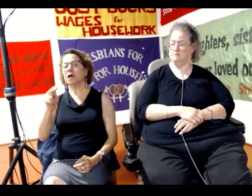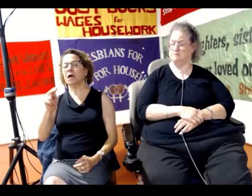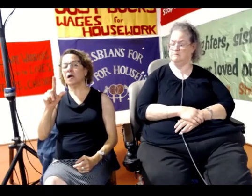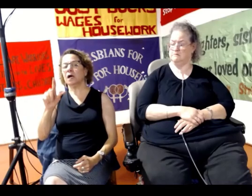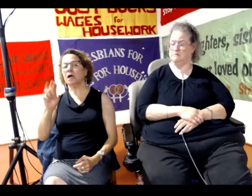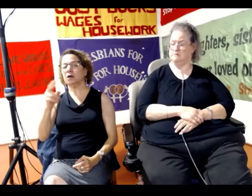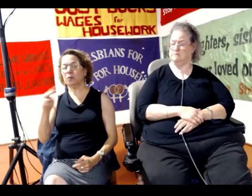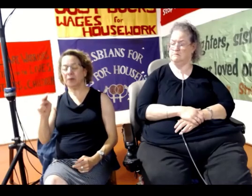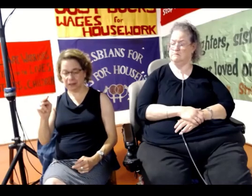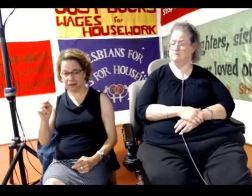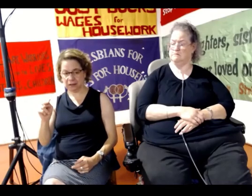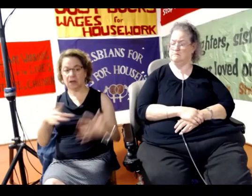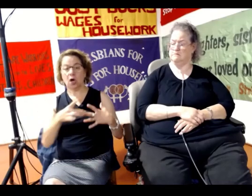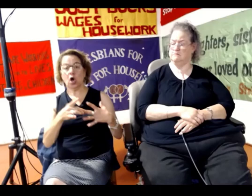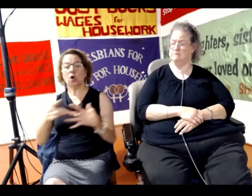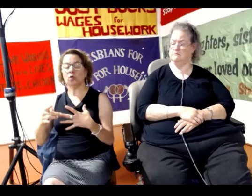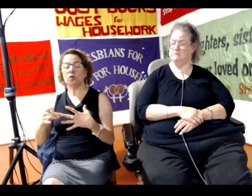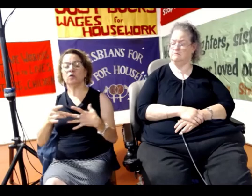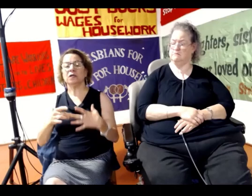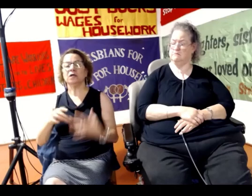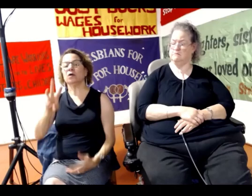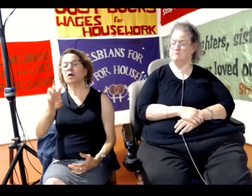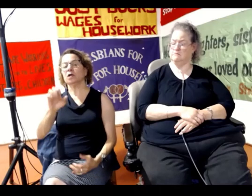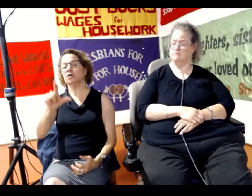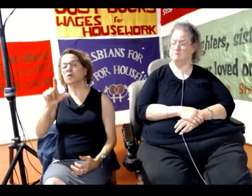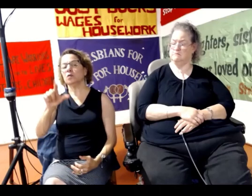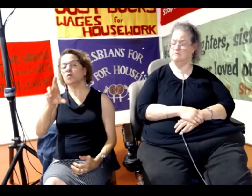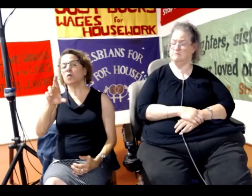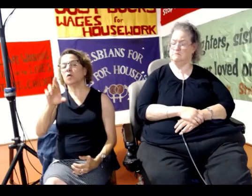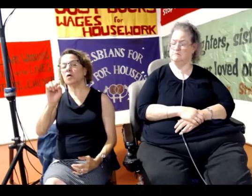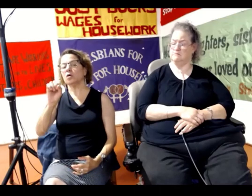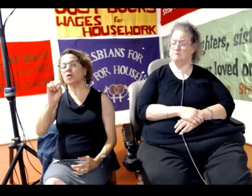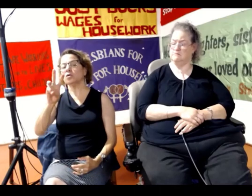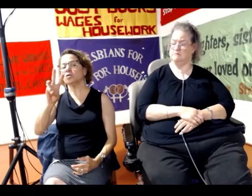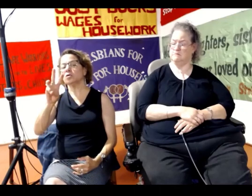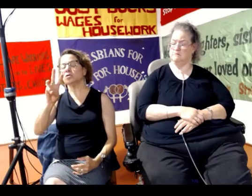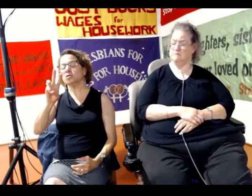leaders of the Warsaw Ghetto Uprising. He said,